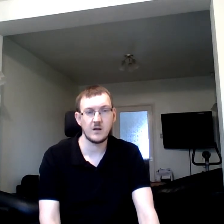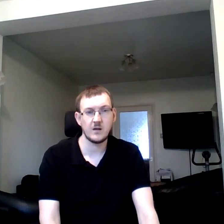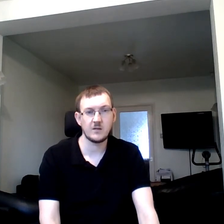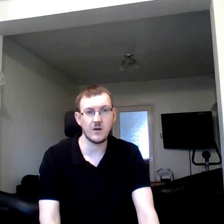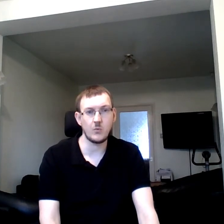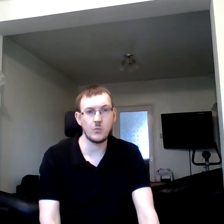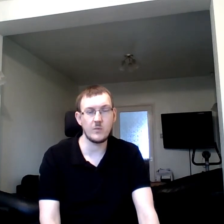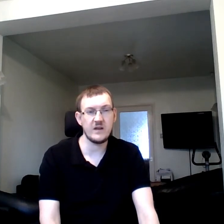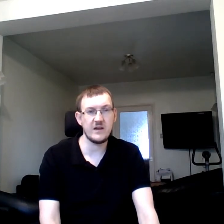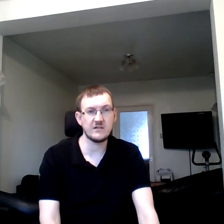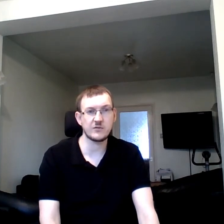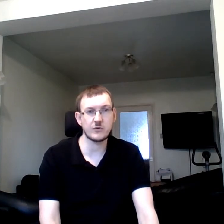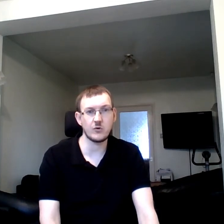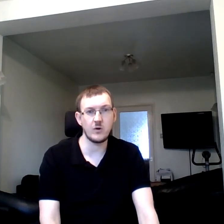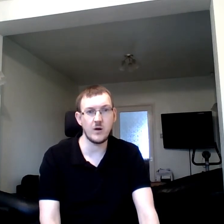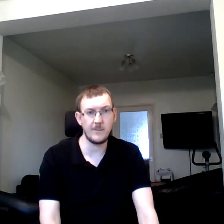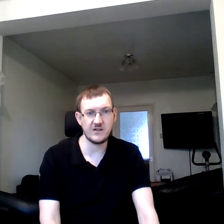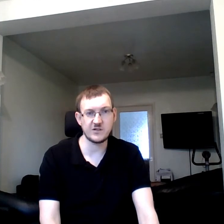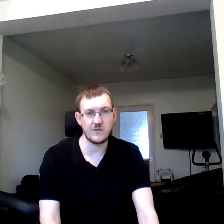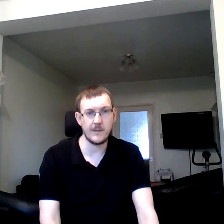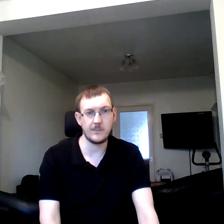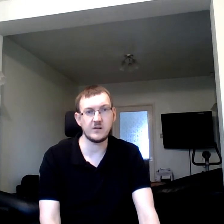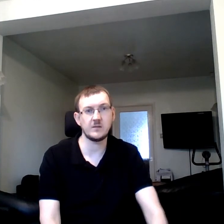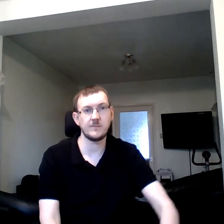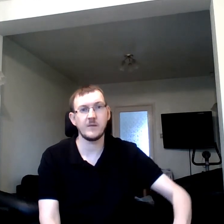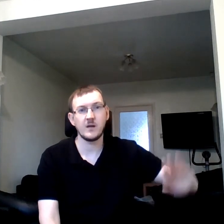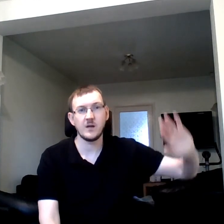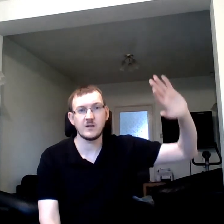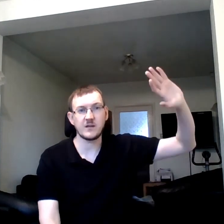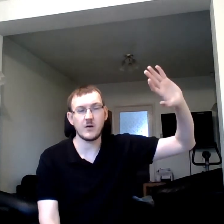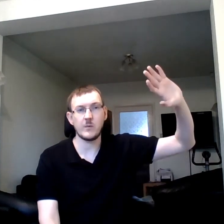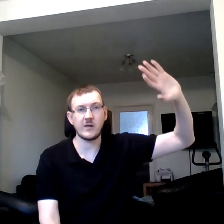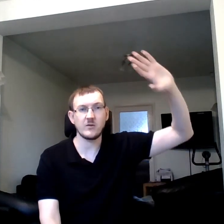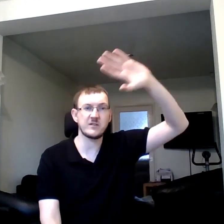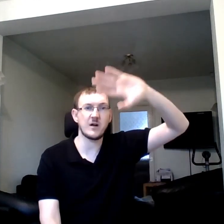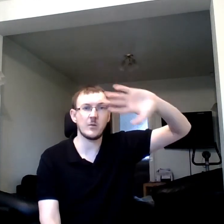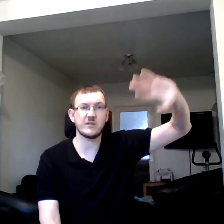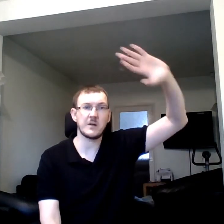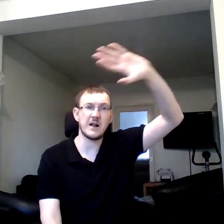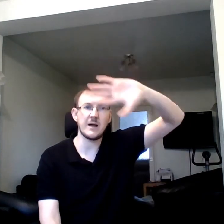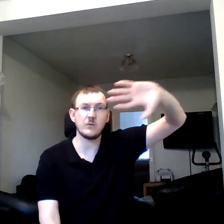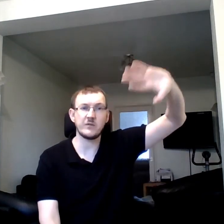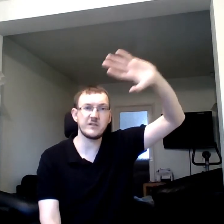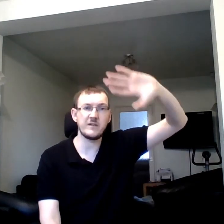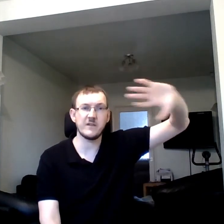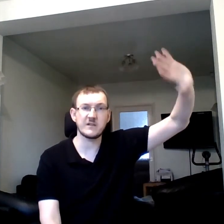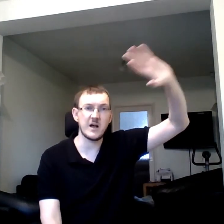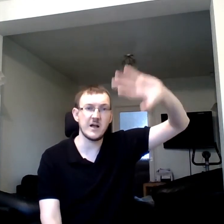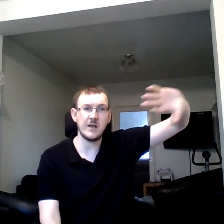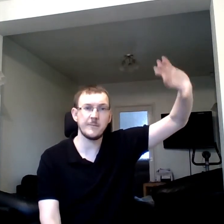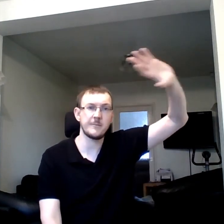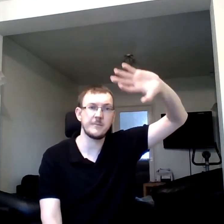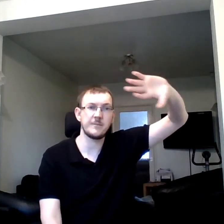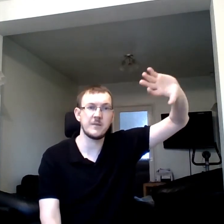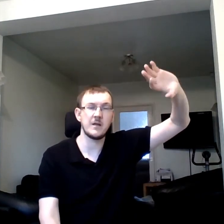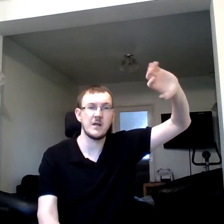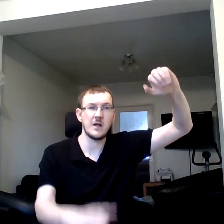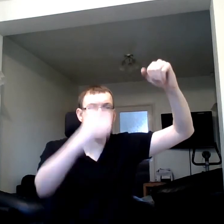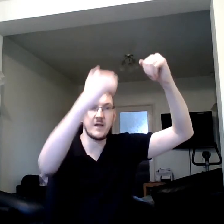So we need to draw a picture for people. So we're going to start with some clouds in the sky and